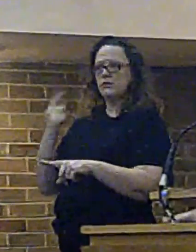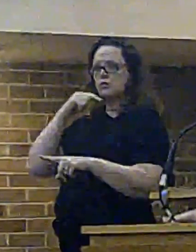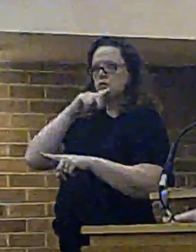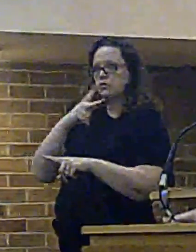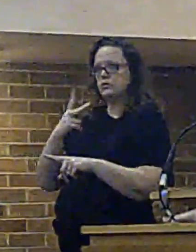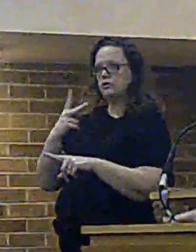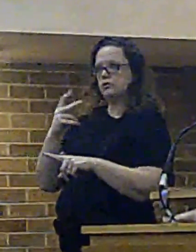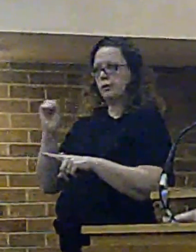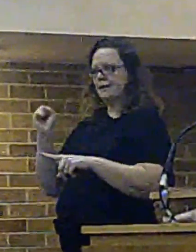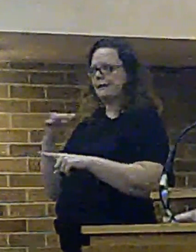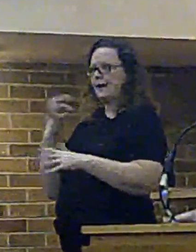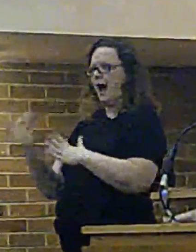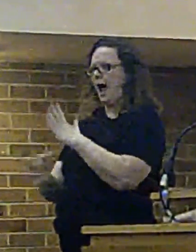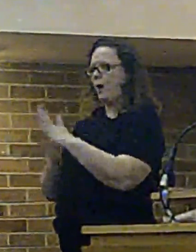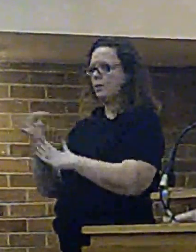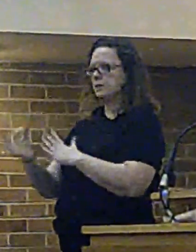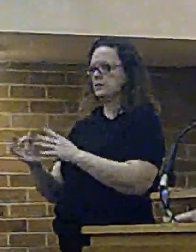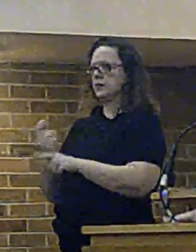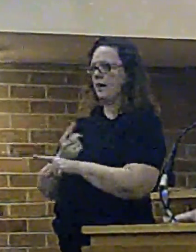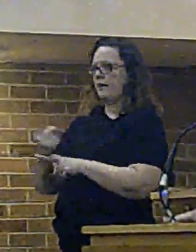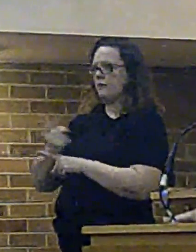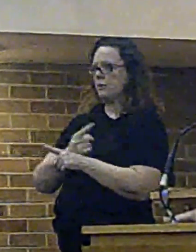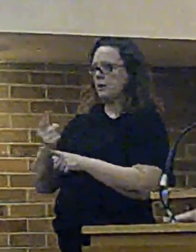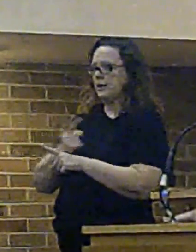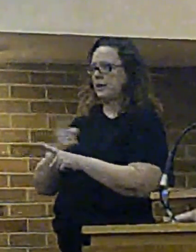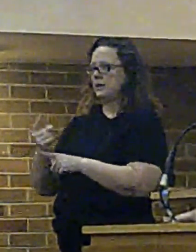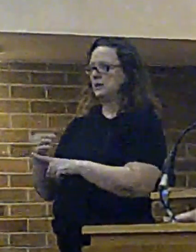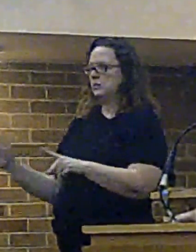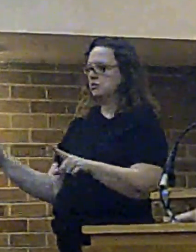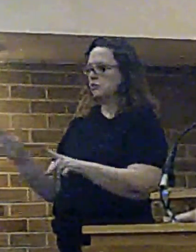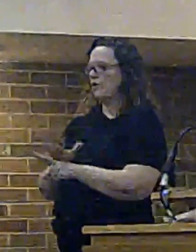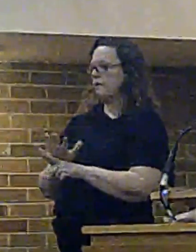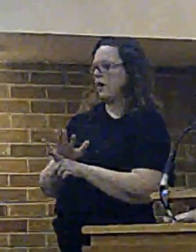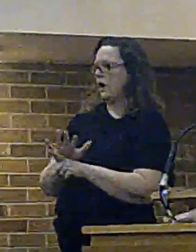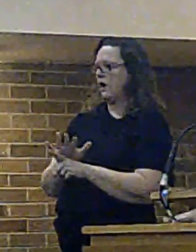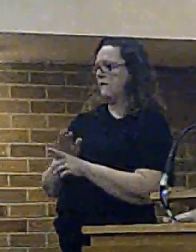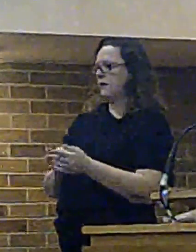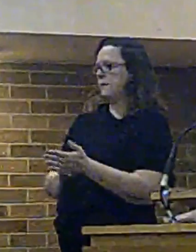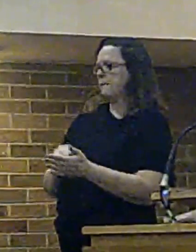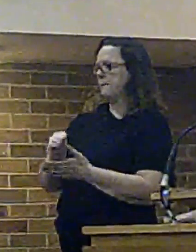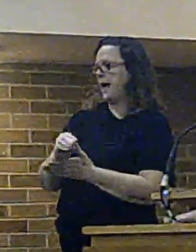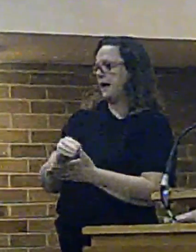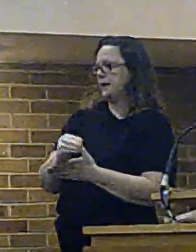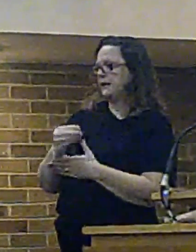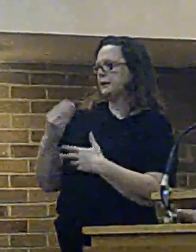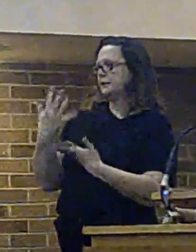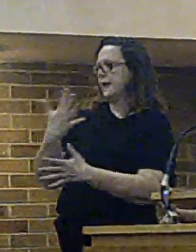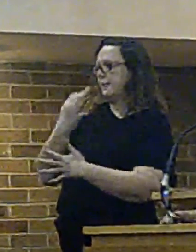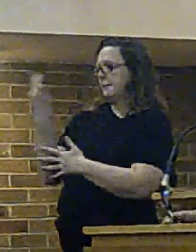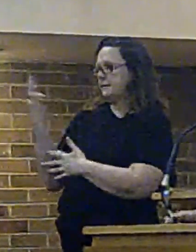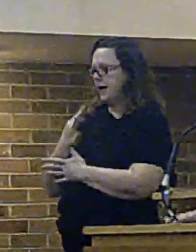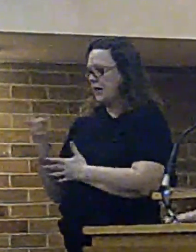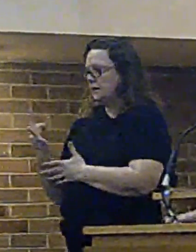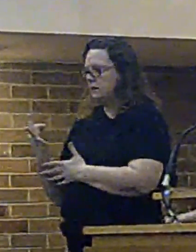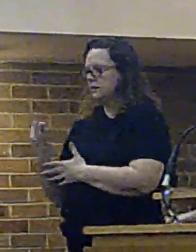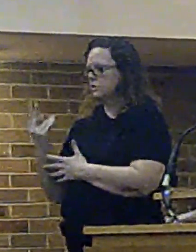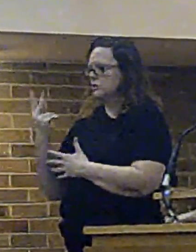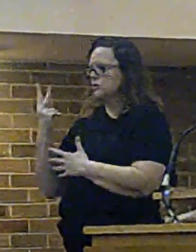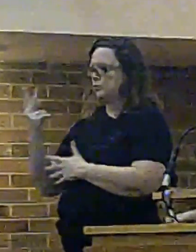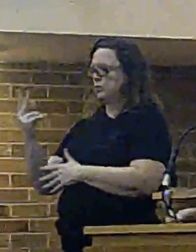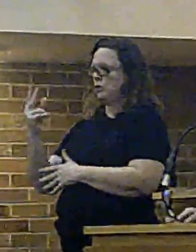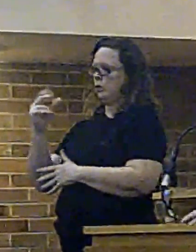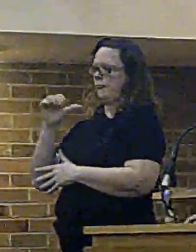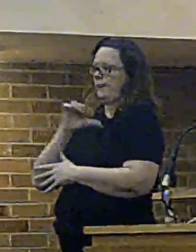hours a week to be on cover for which they are paid a 10% retaining fee so £2,800